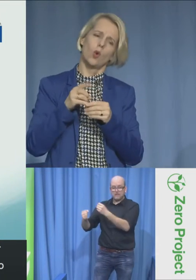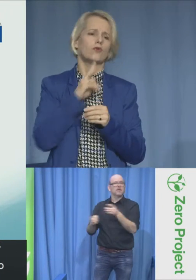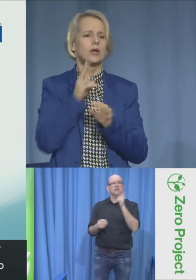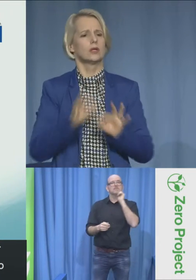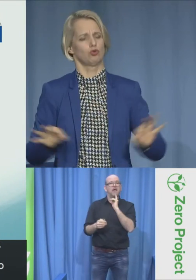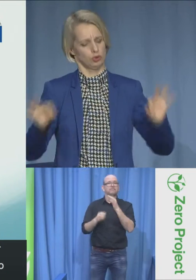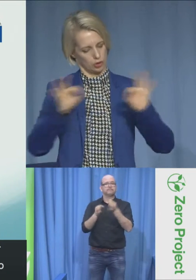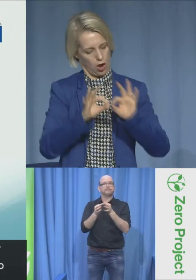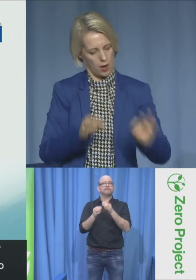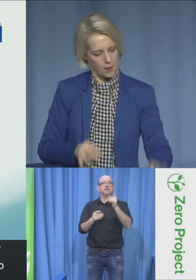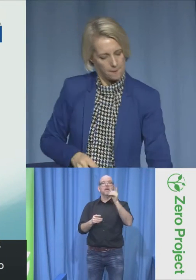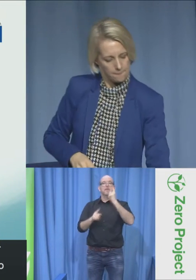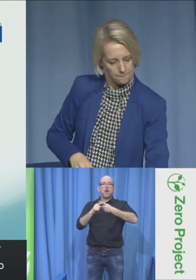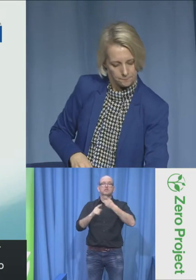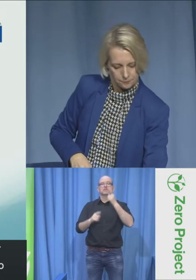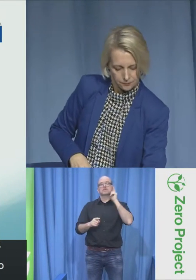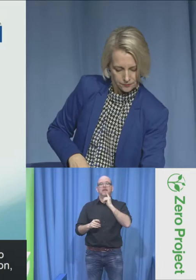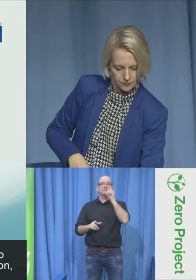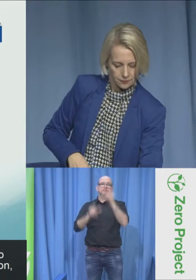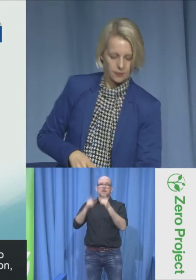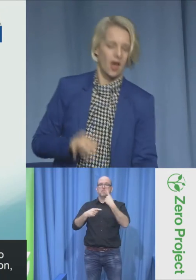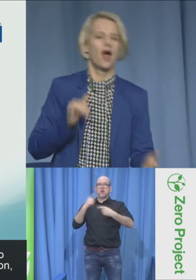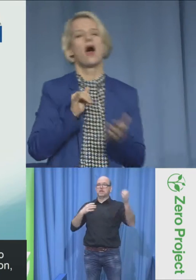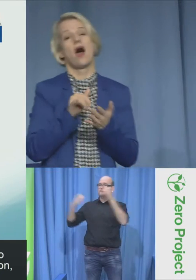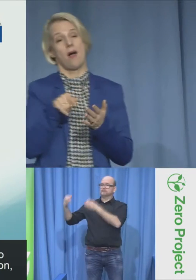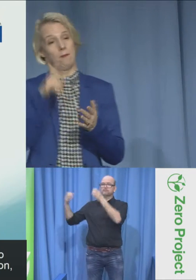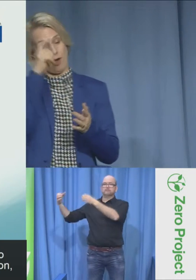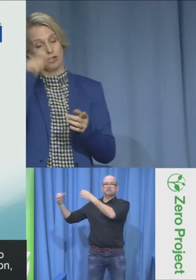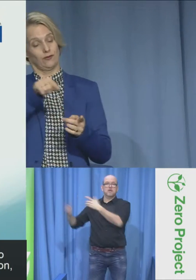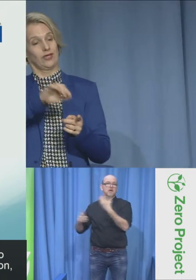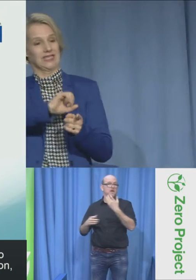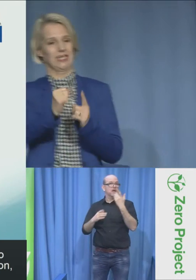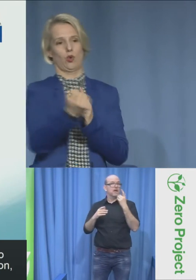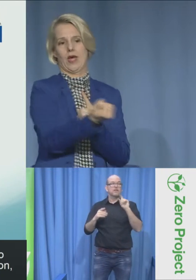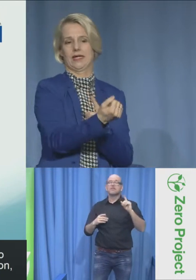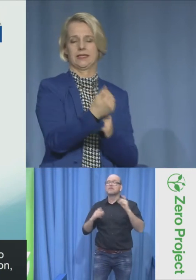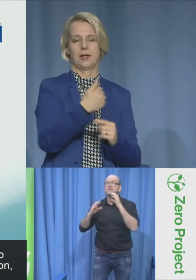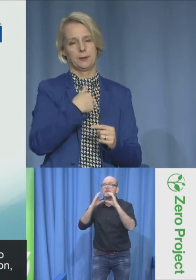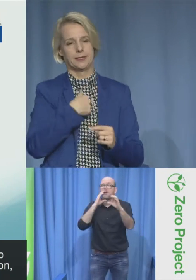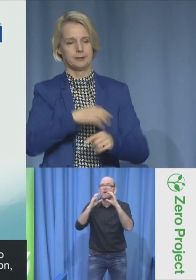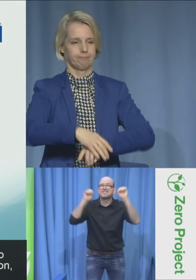without the ability to communicate with my peers and with my public.